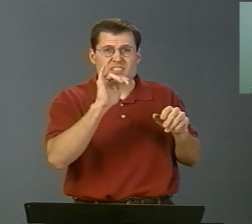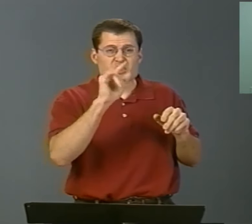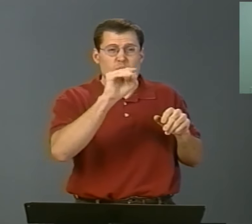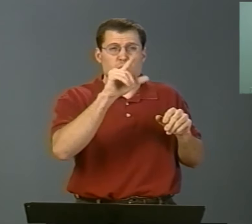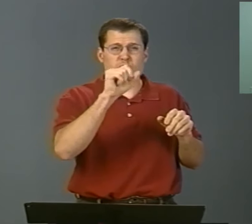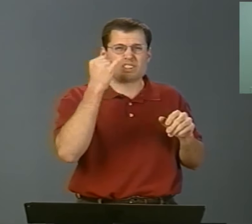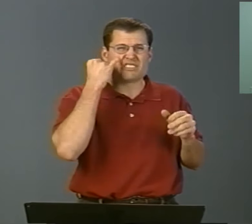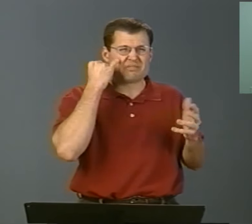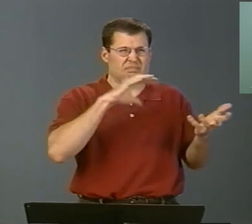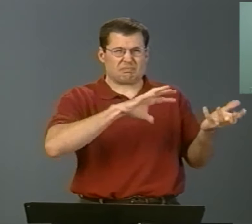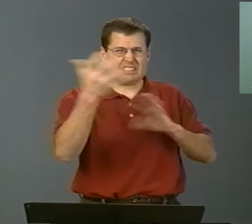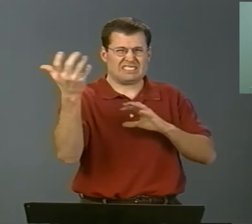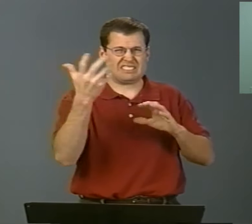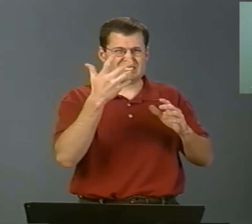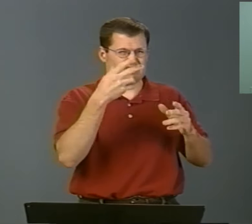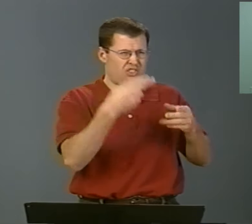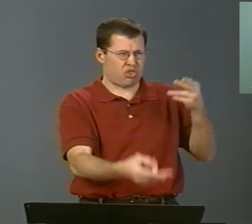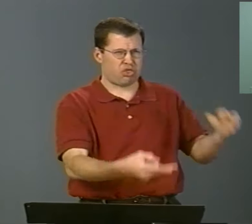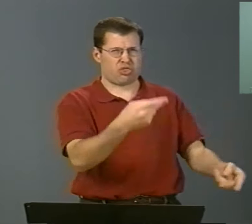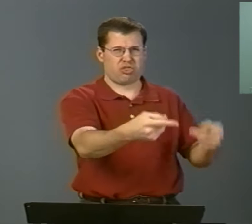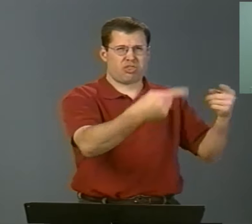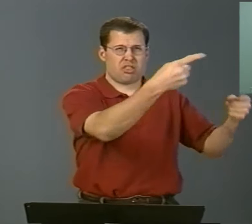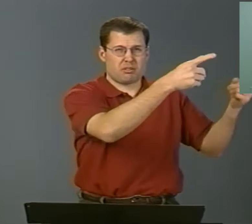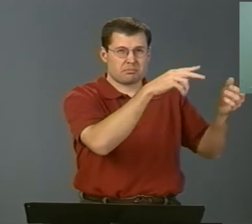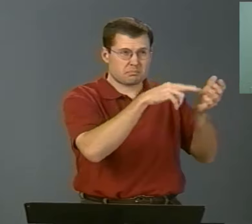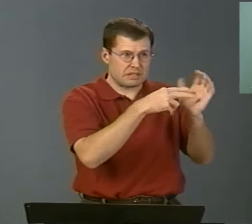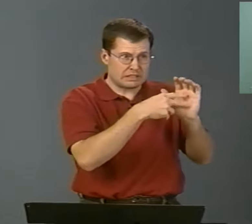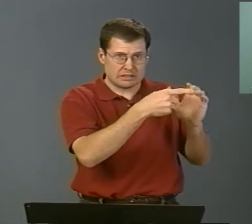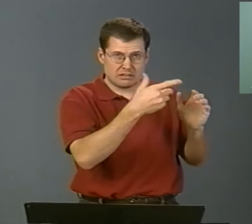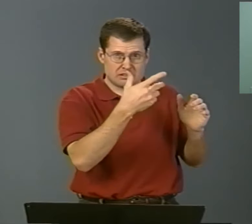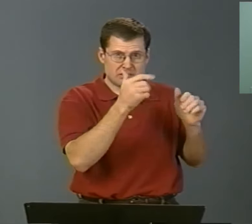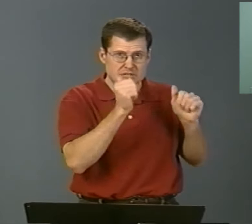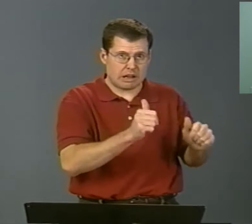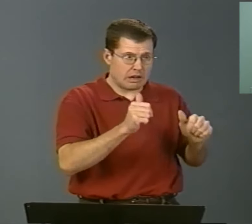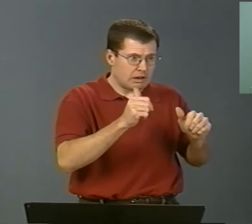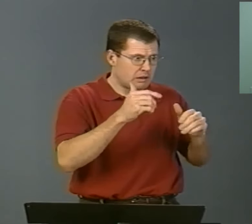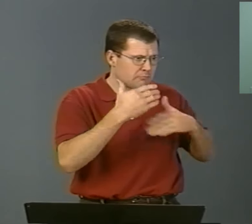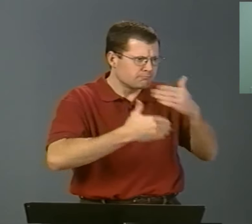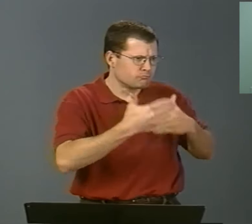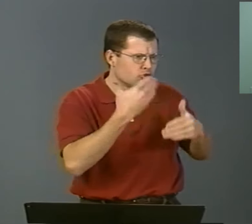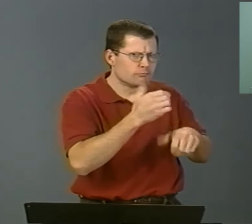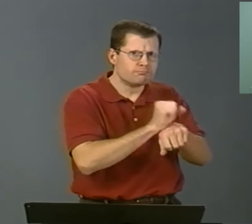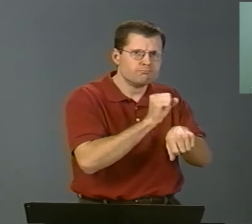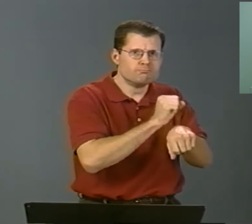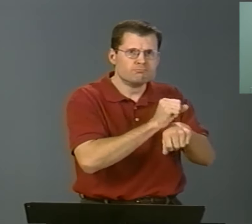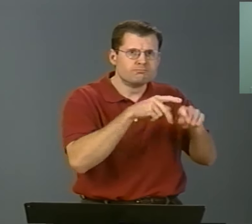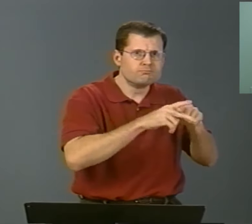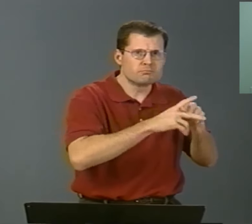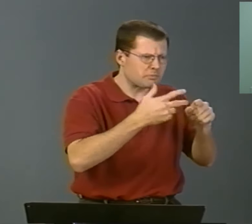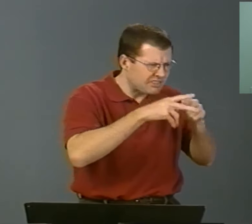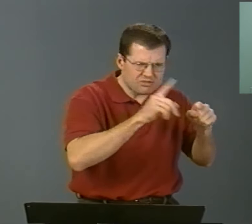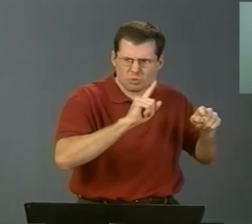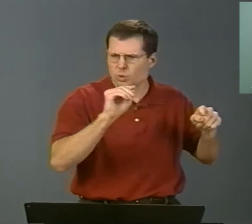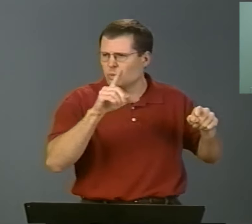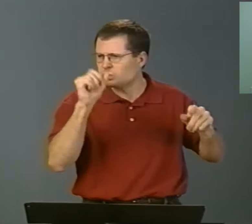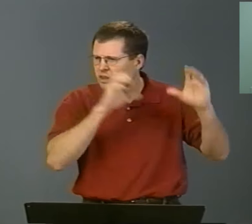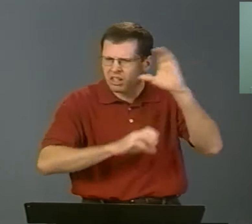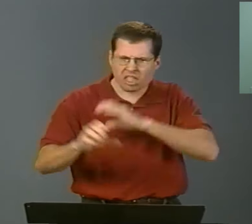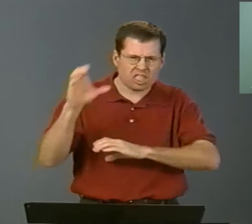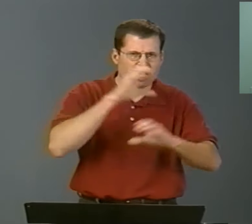Also, looking at their tools and equipment, if it's orderly, if they are running well